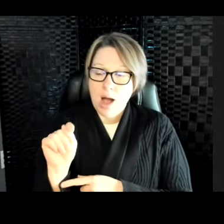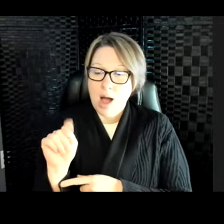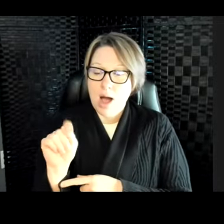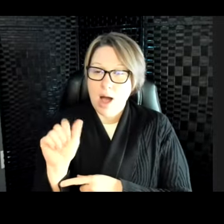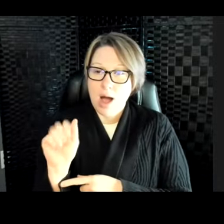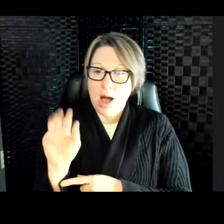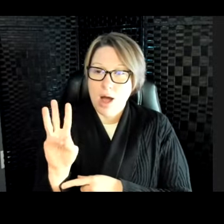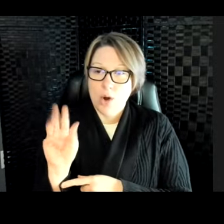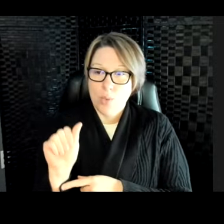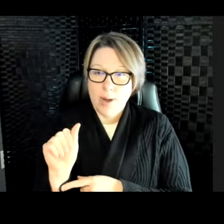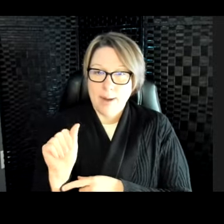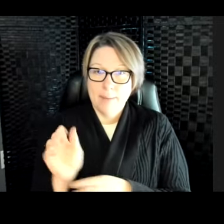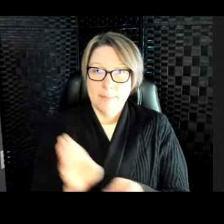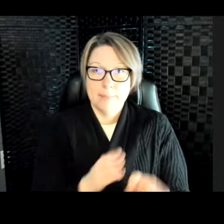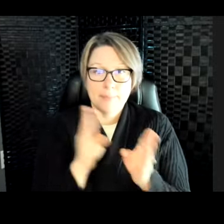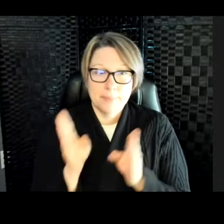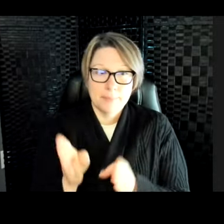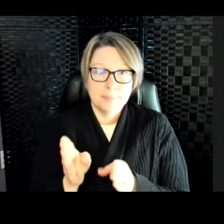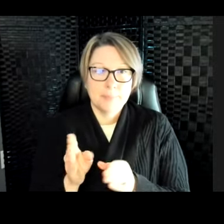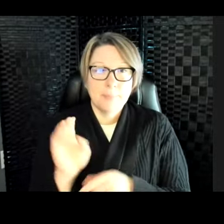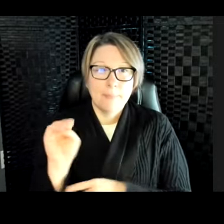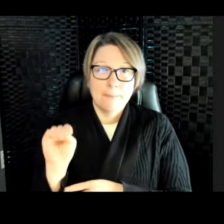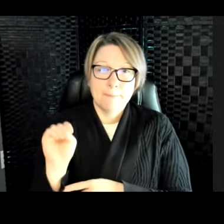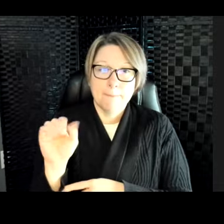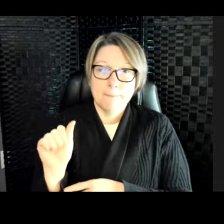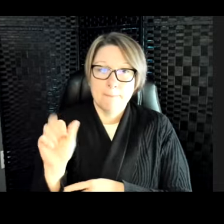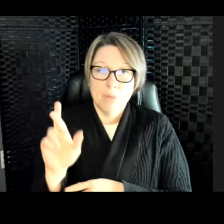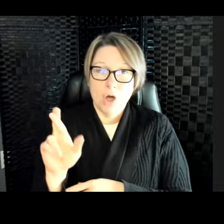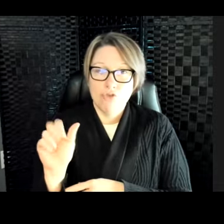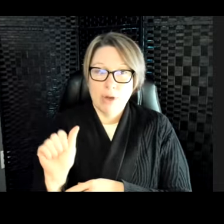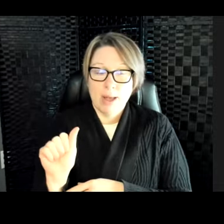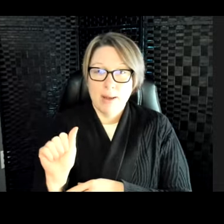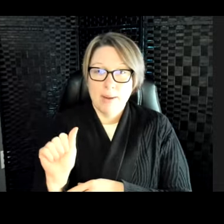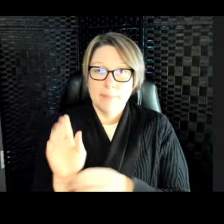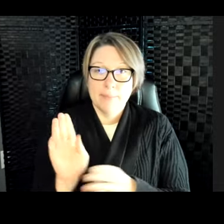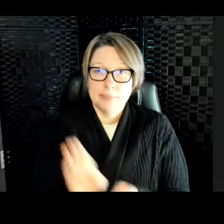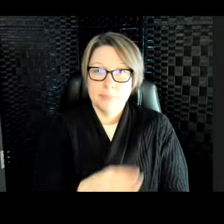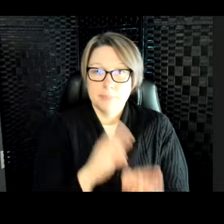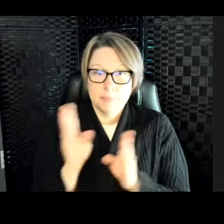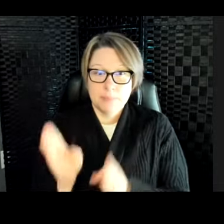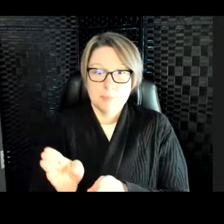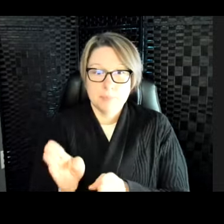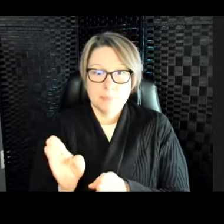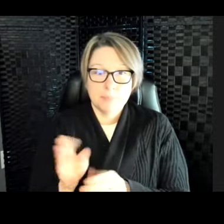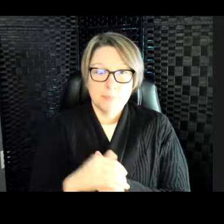Mara, and Lady,